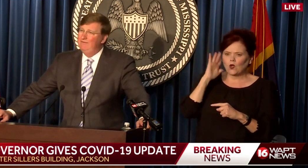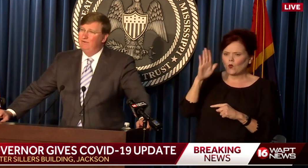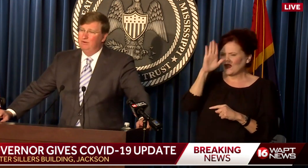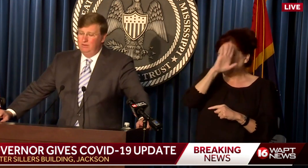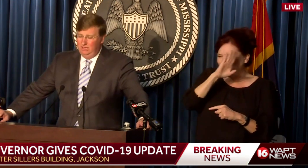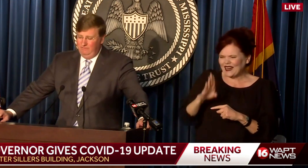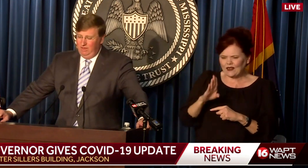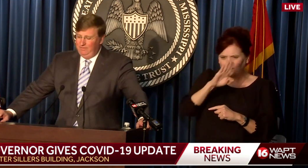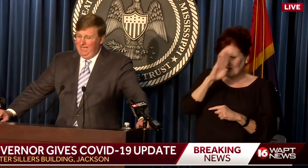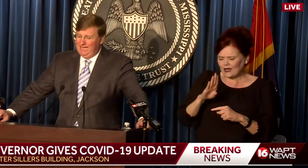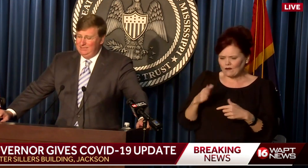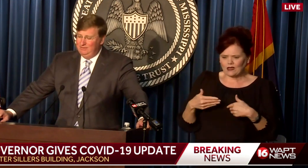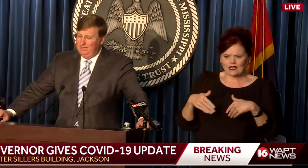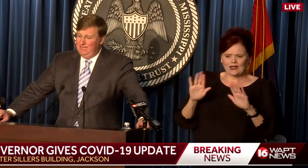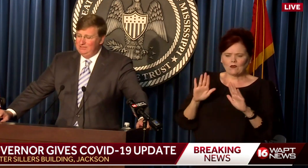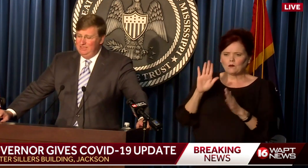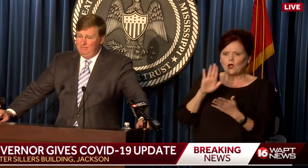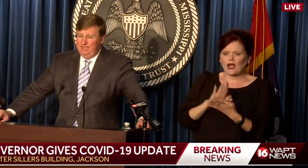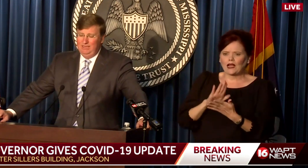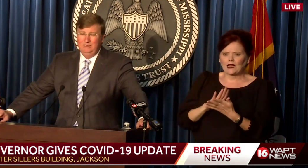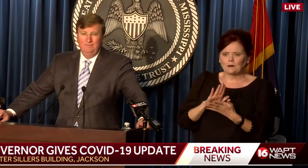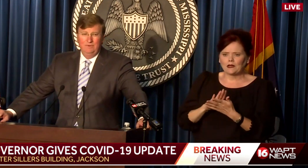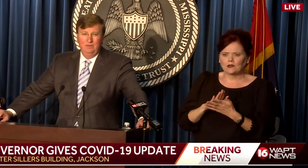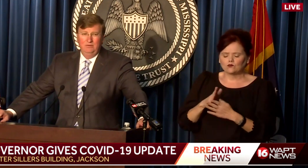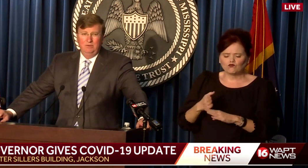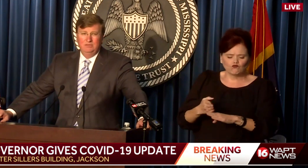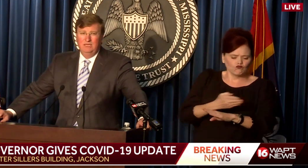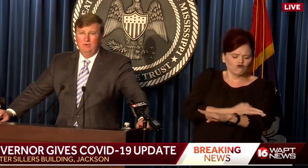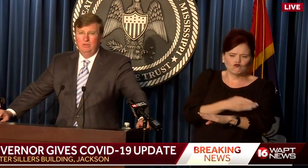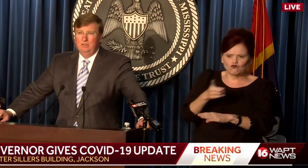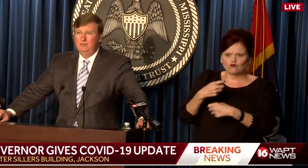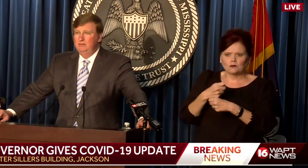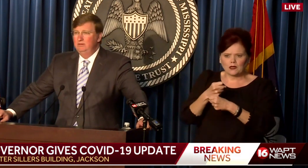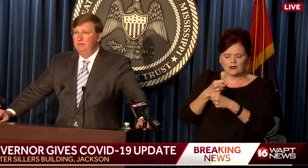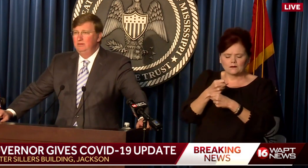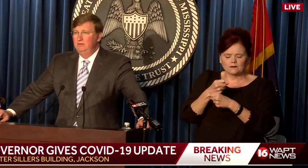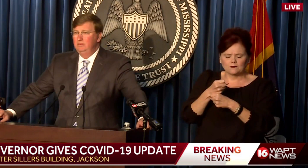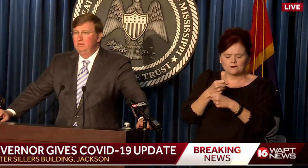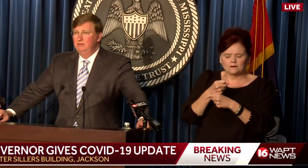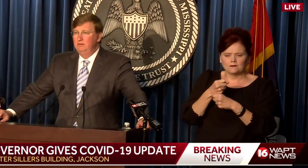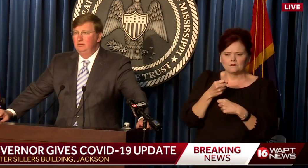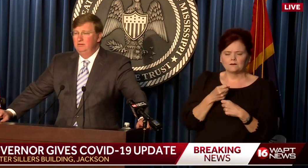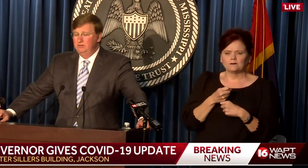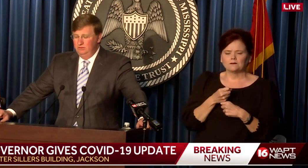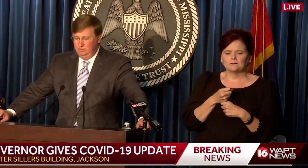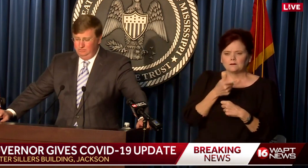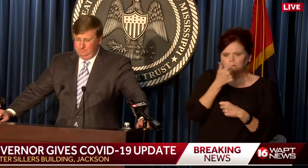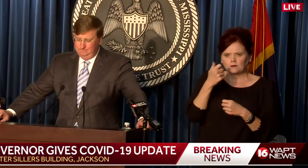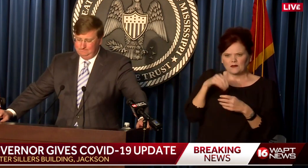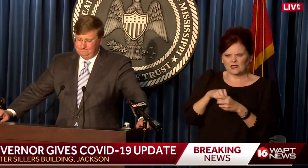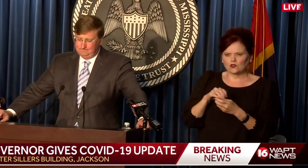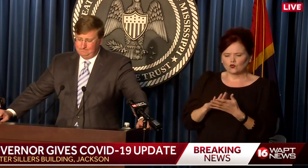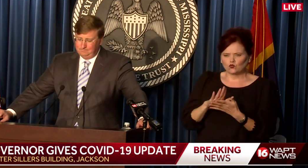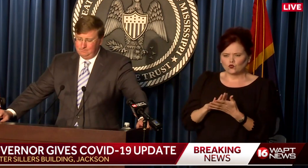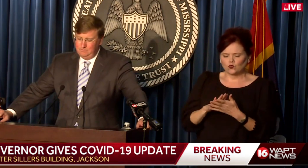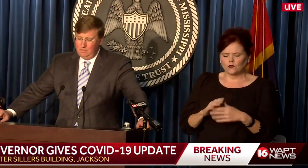ever give up the academic gains they made because they were in school.